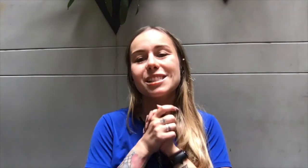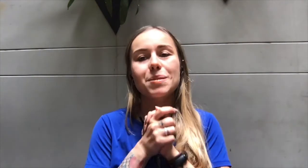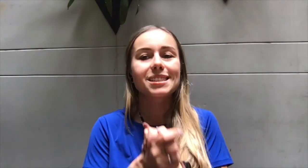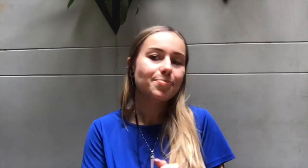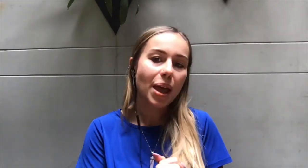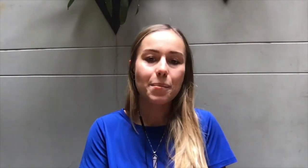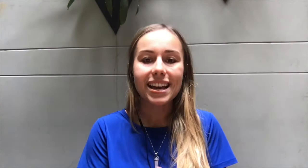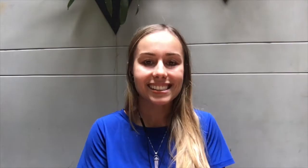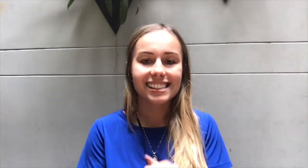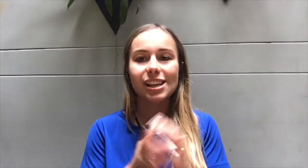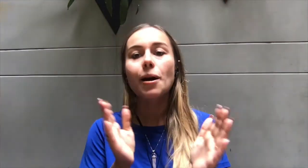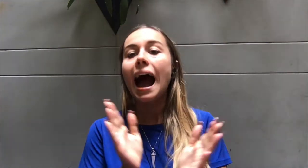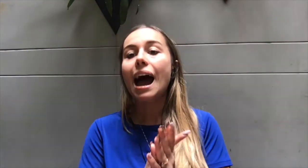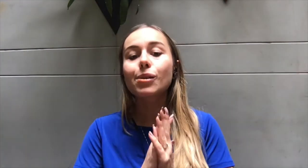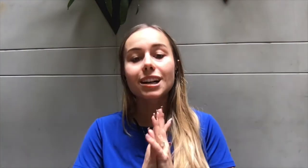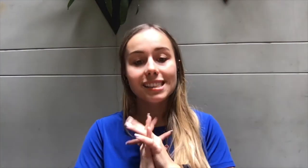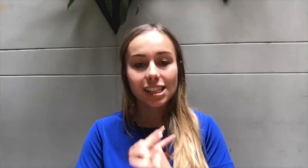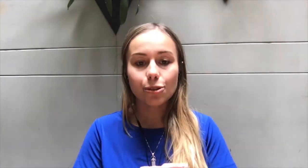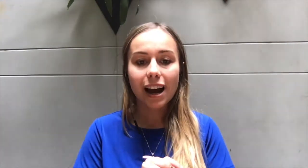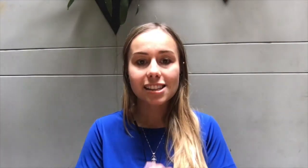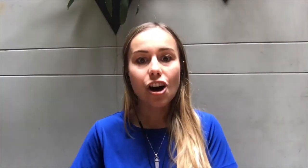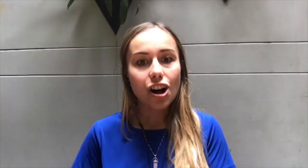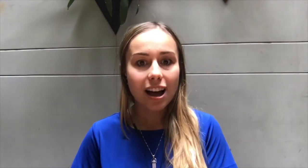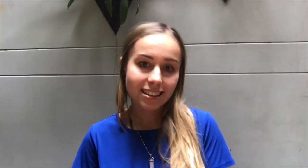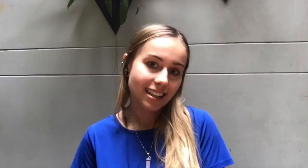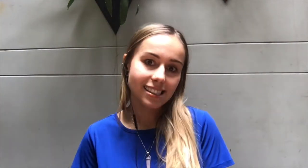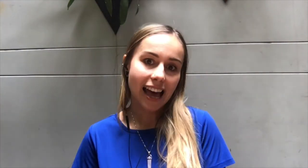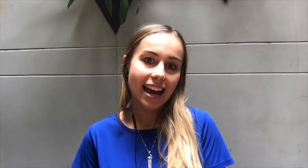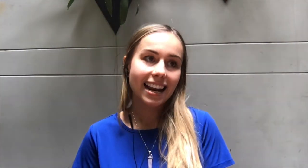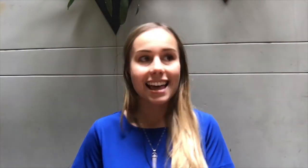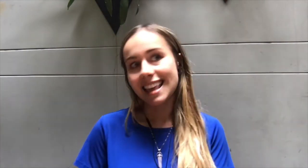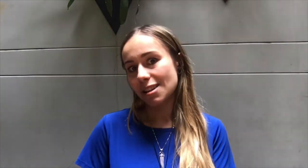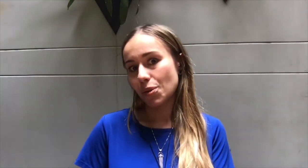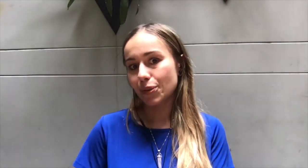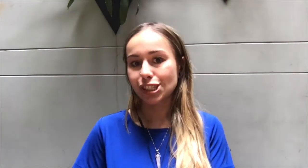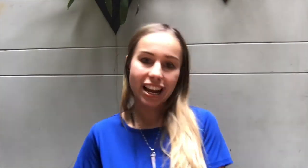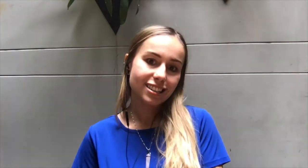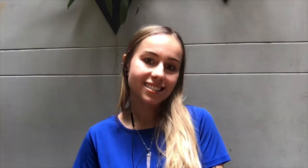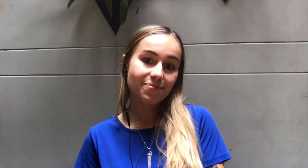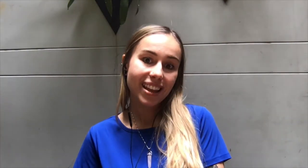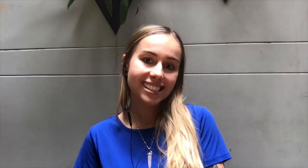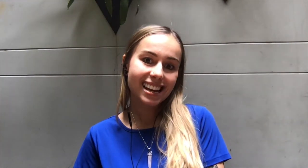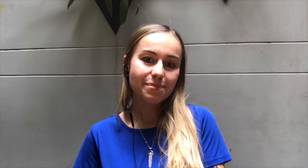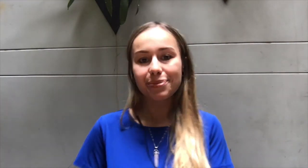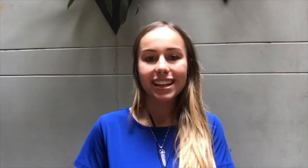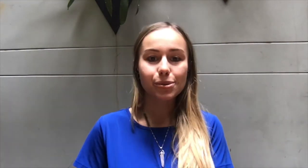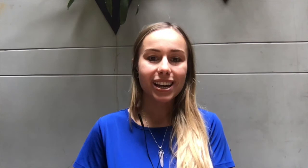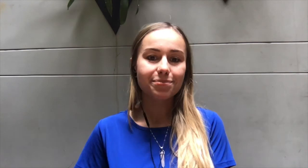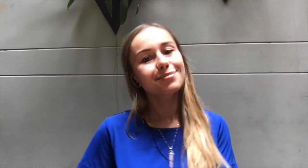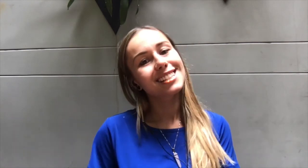it's been amazing. So I will see you guys all on the inside and then we will chat next time, next week. Bye.